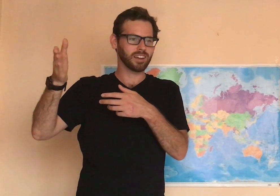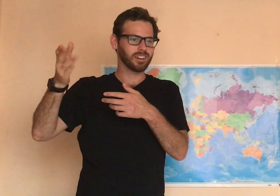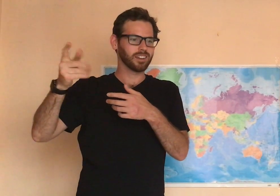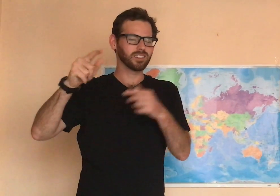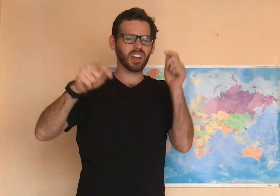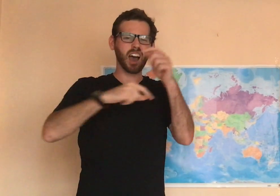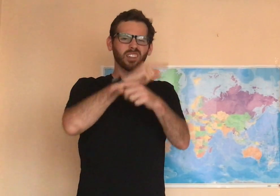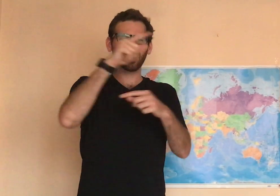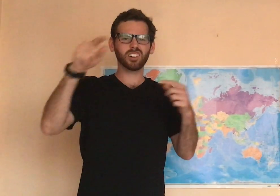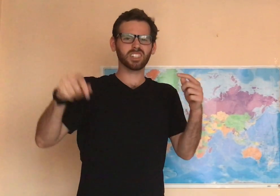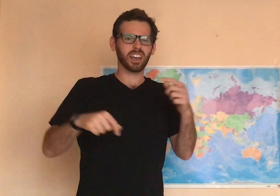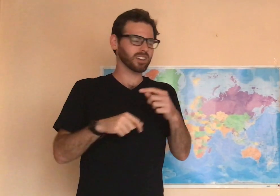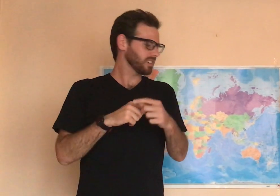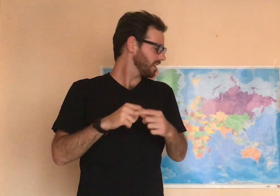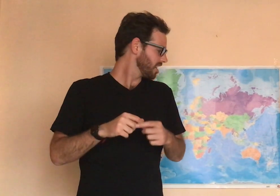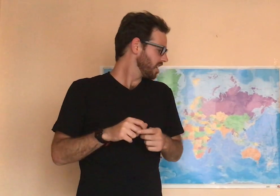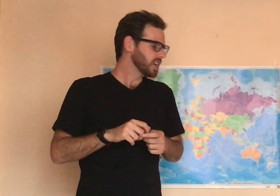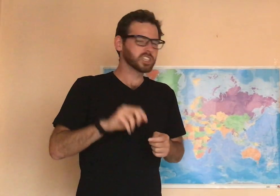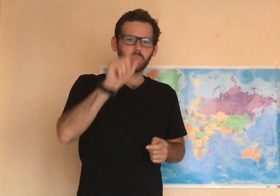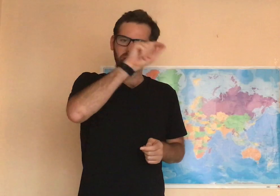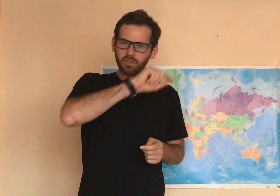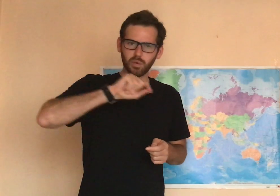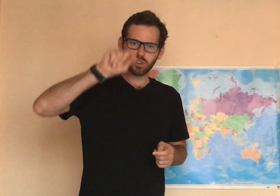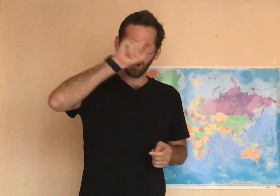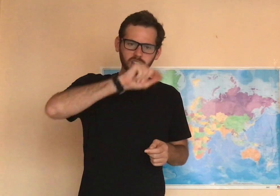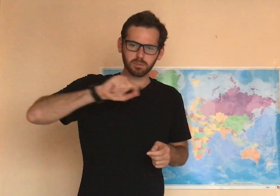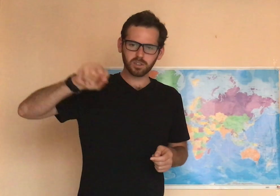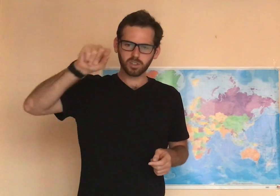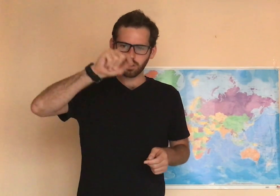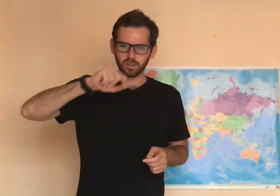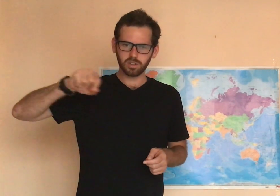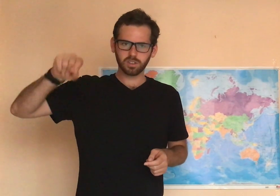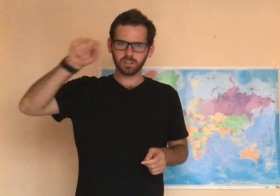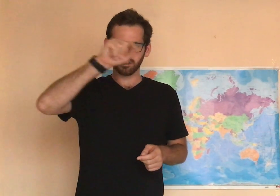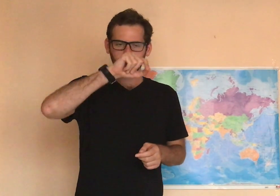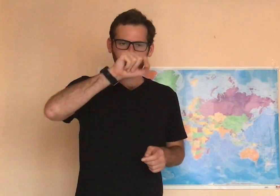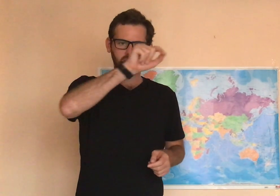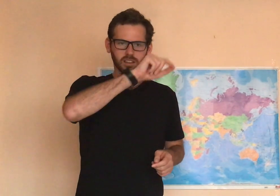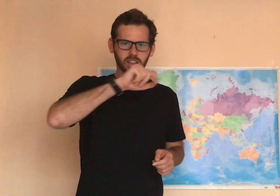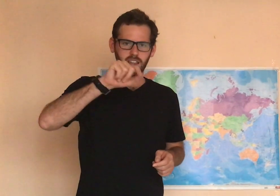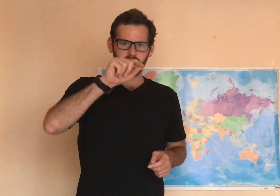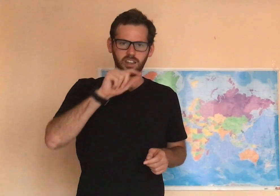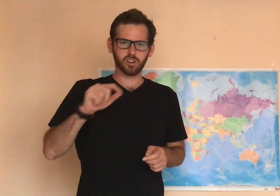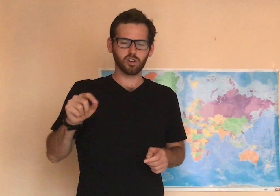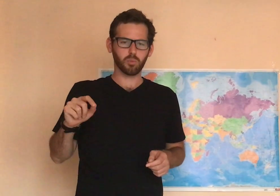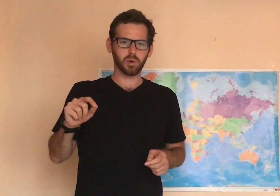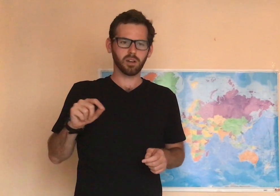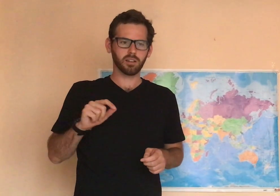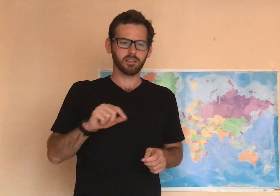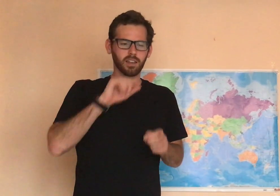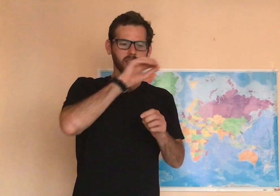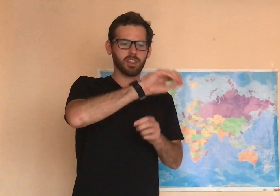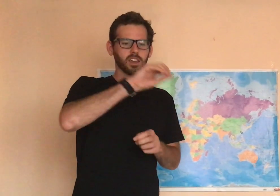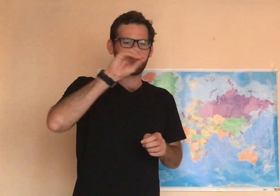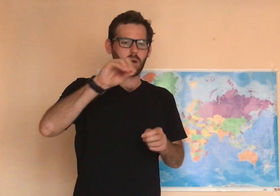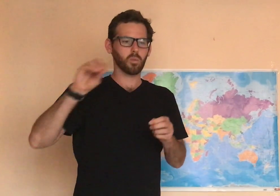How do they intersect? So, if we draw some circles in your notebook, and think about